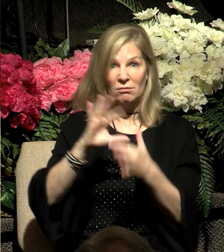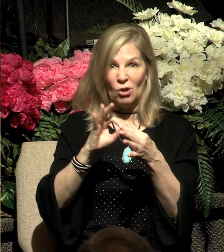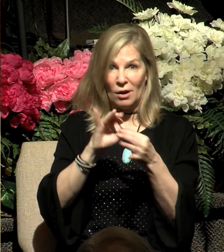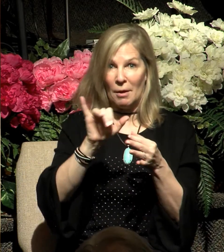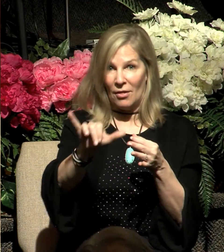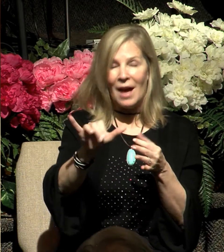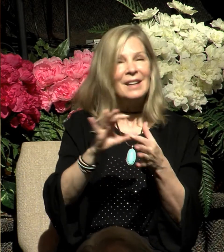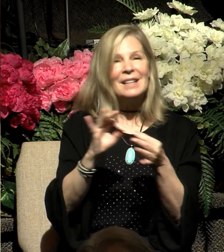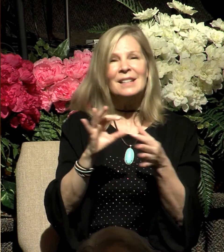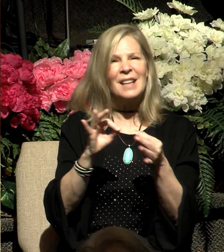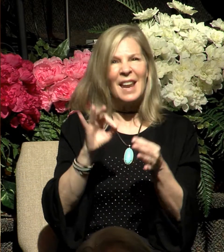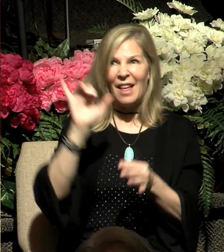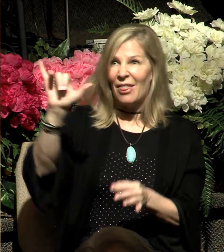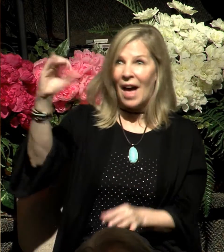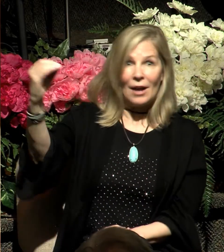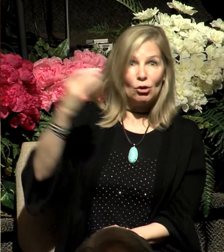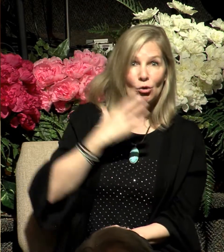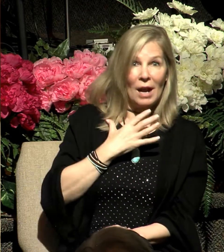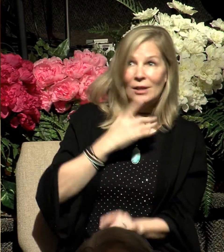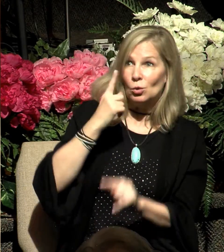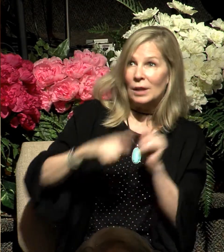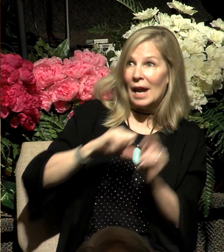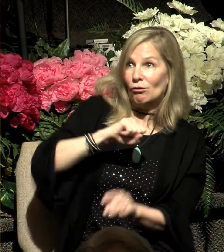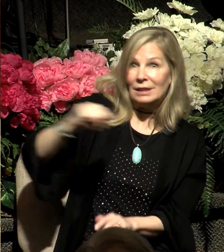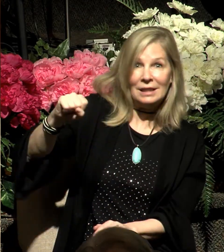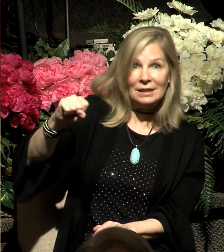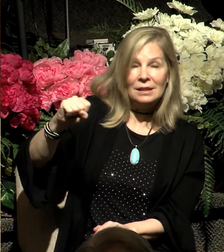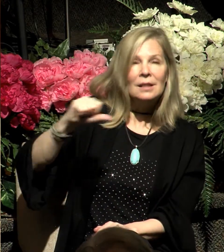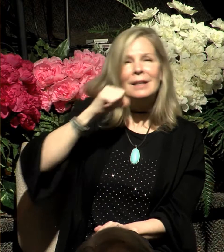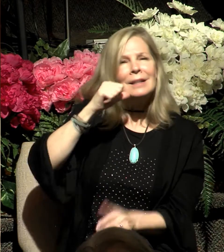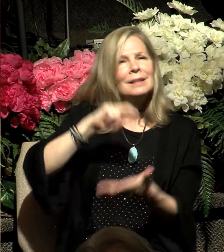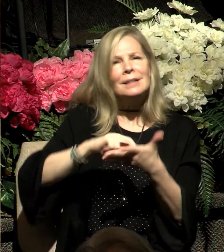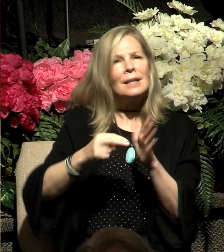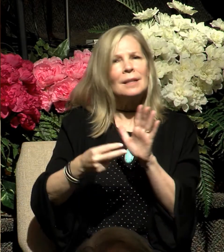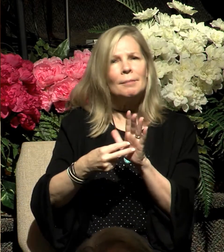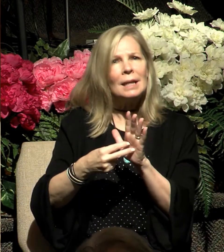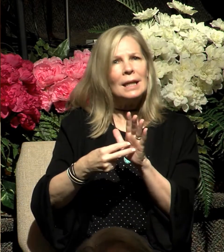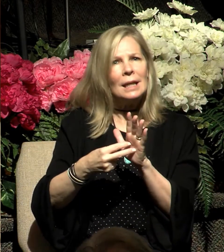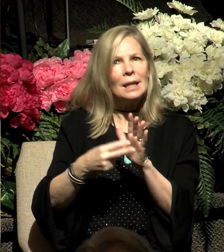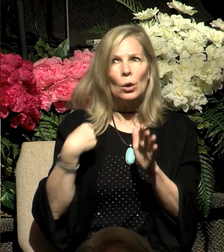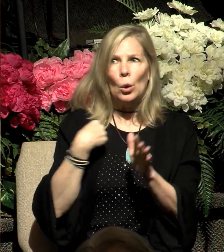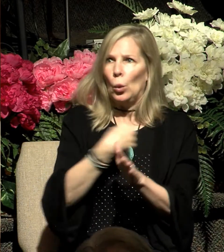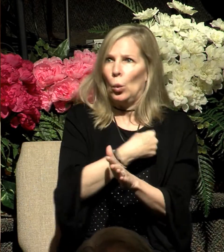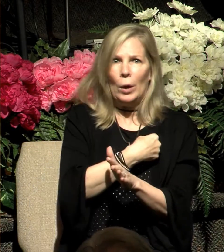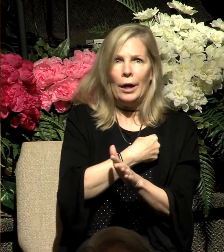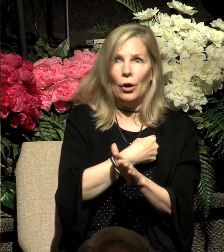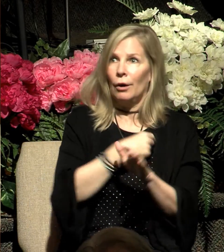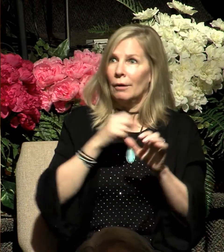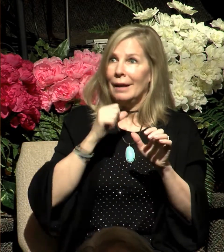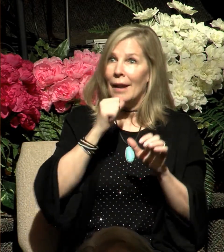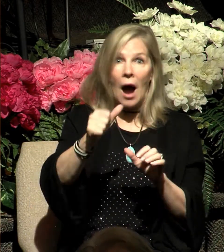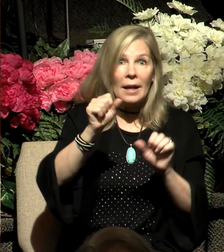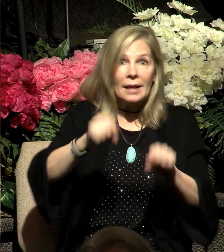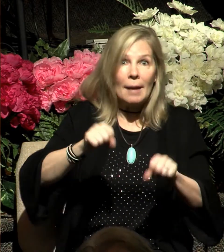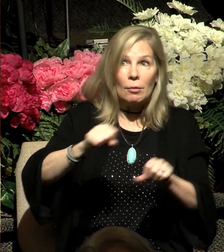said, irresistible grace does not mean that we are incapable of resisting the grace of God. We do that every day. What is meant by